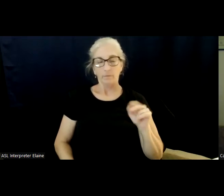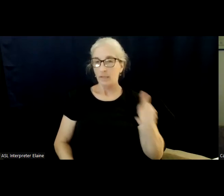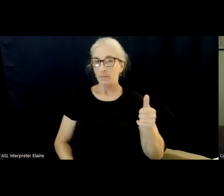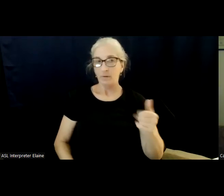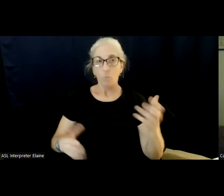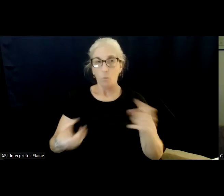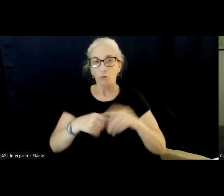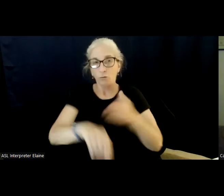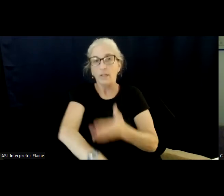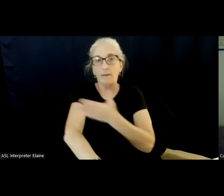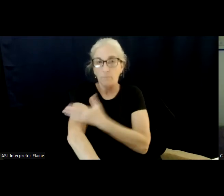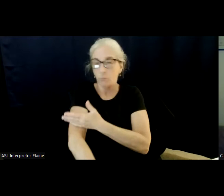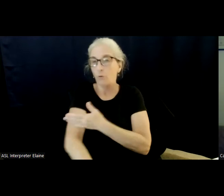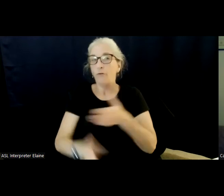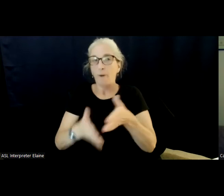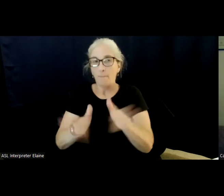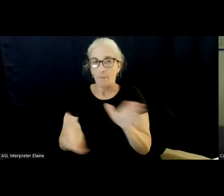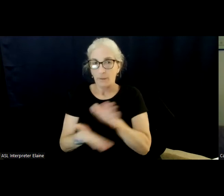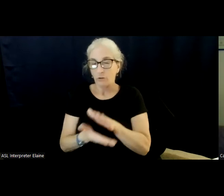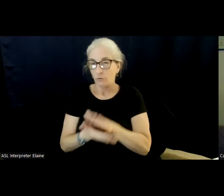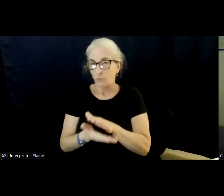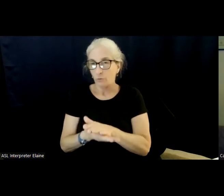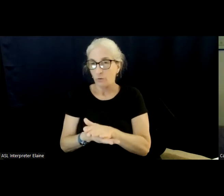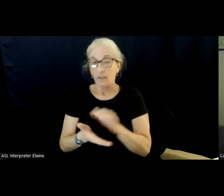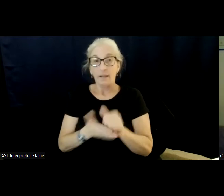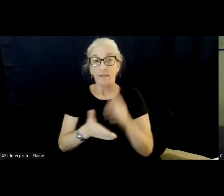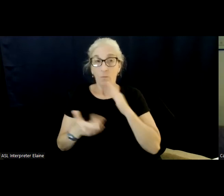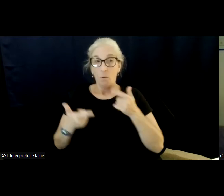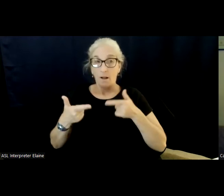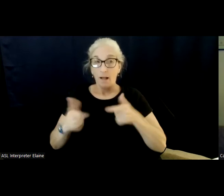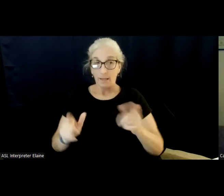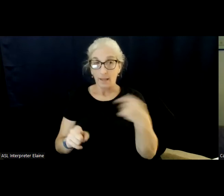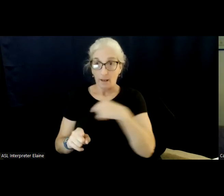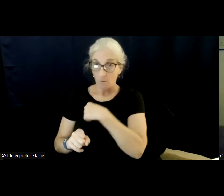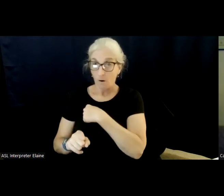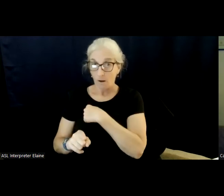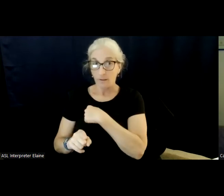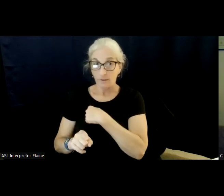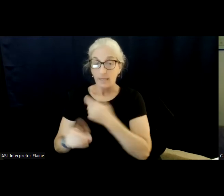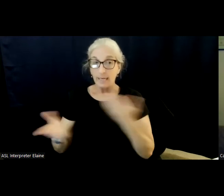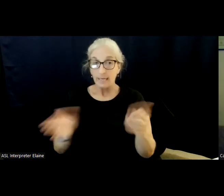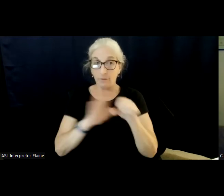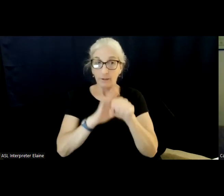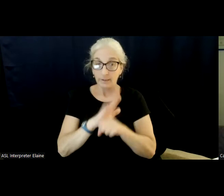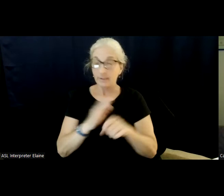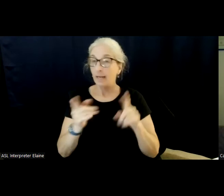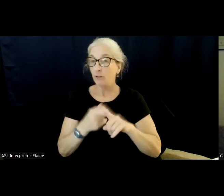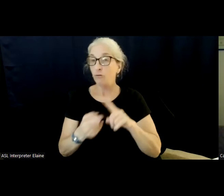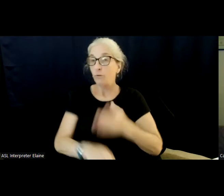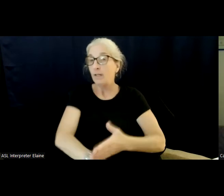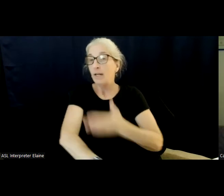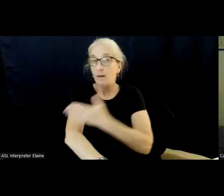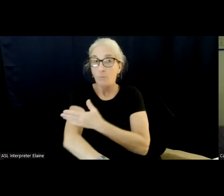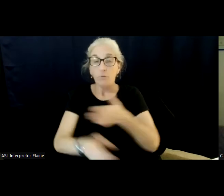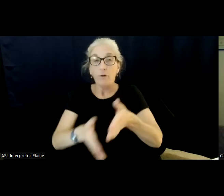in this leadership. It'll help us to all provide an opportunity at the state level here to improve the breadth and the quality of